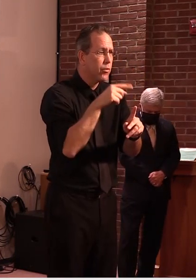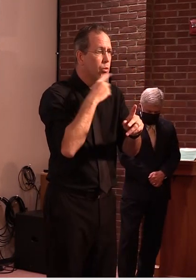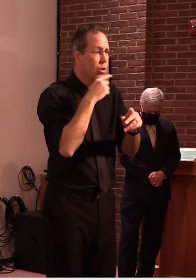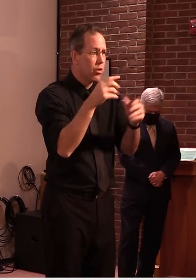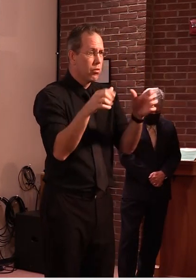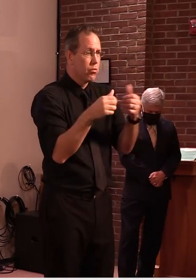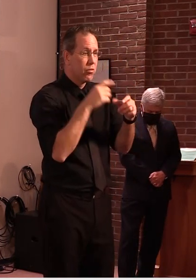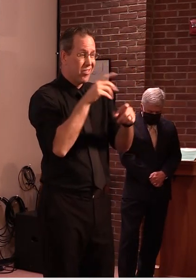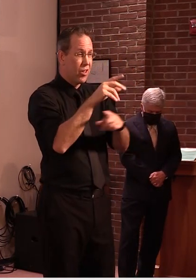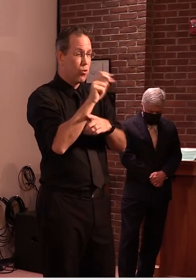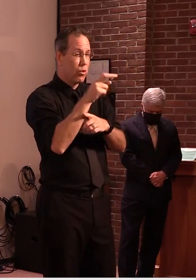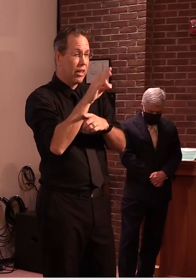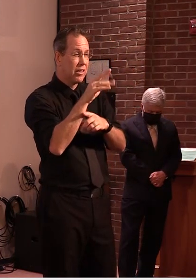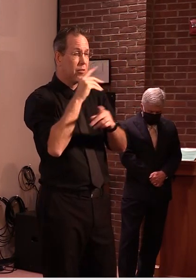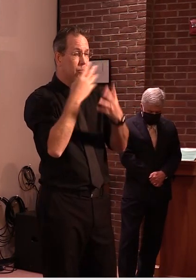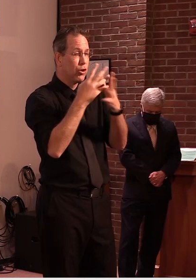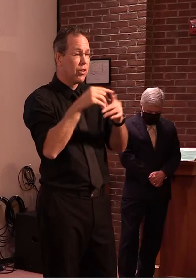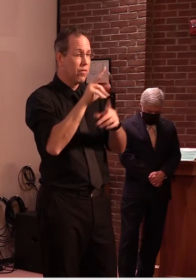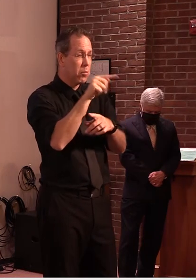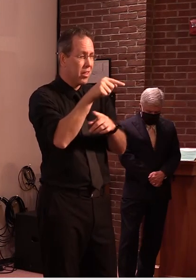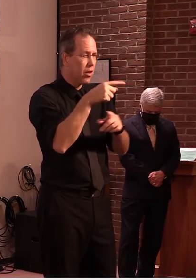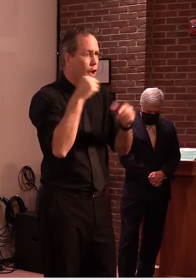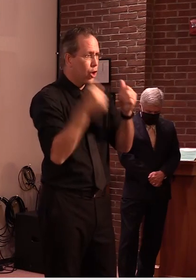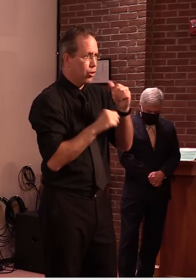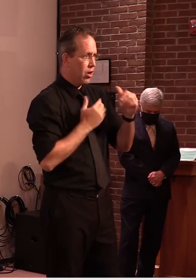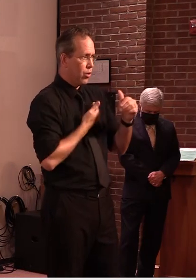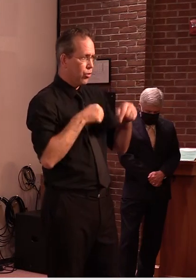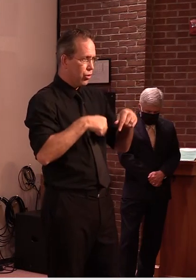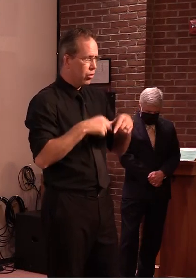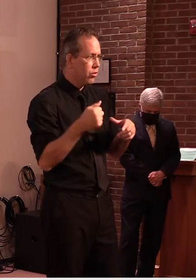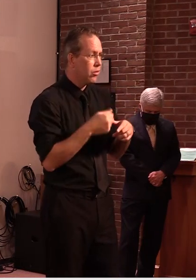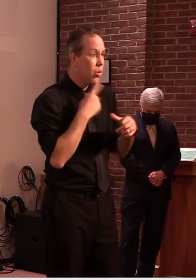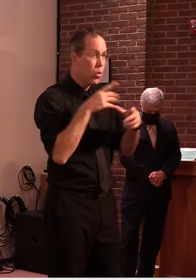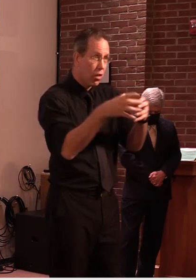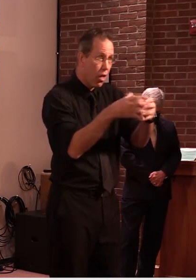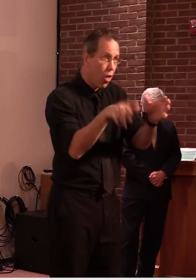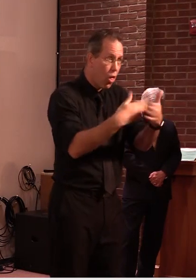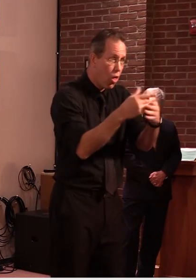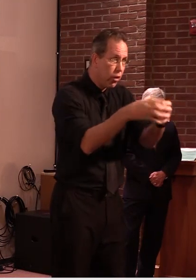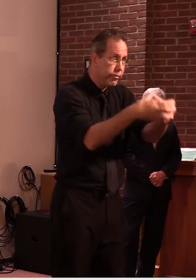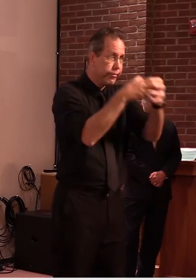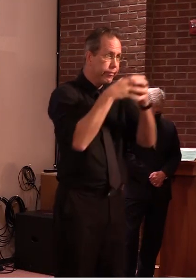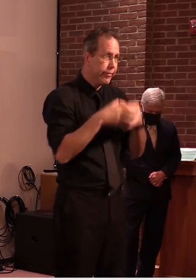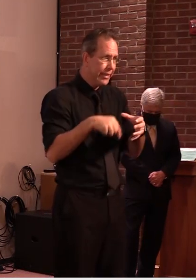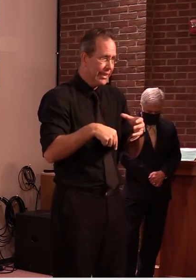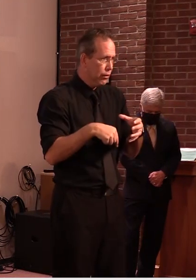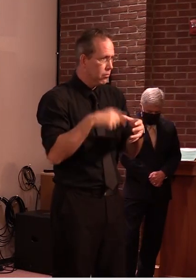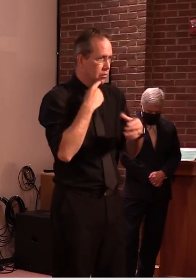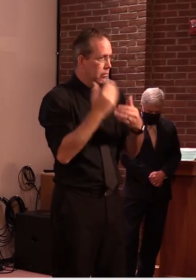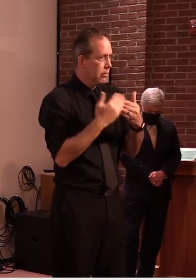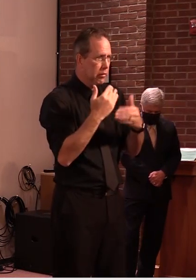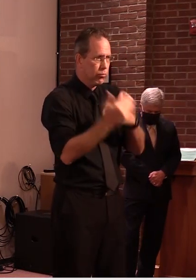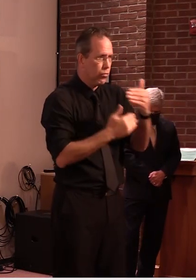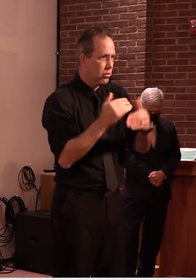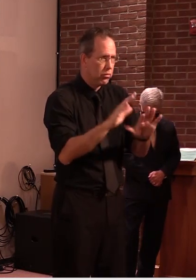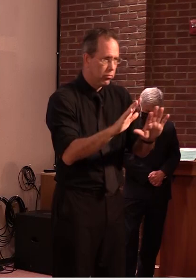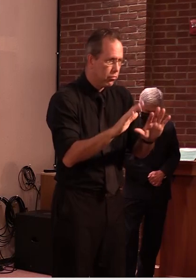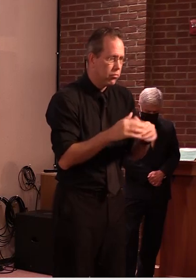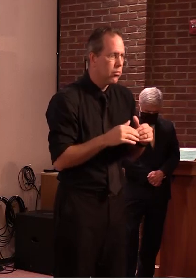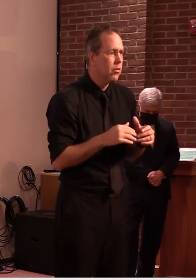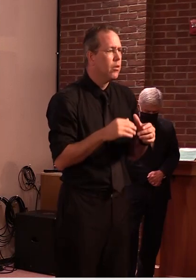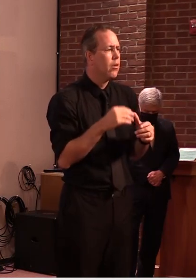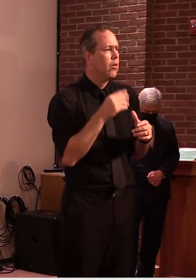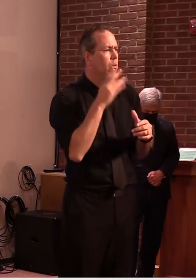civic bringing them back is not as simple as talking about bringing them back uh